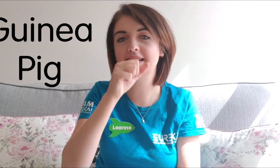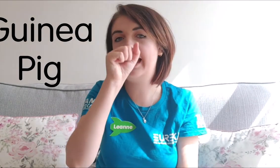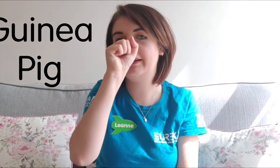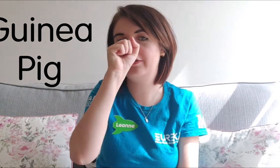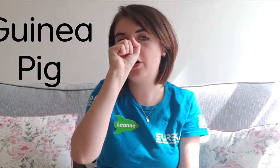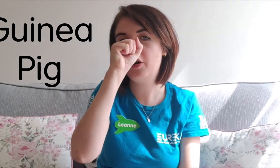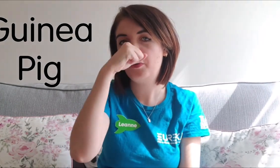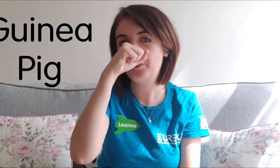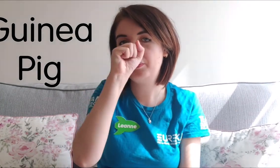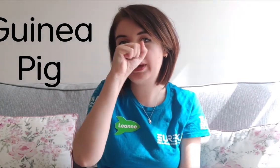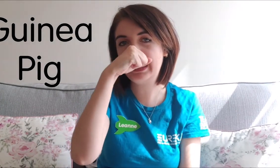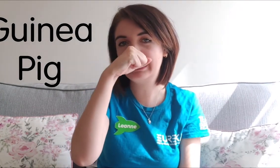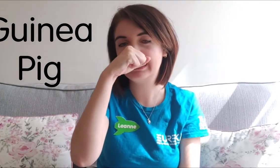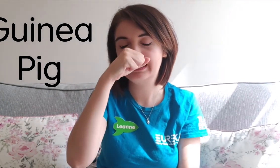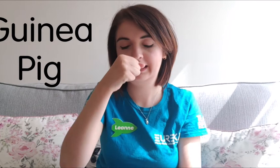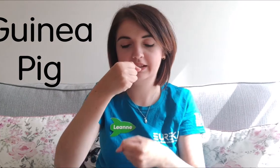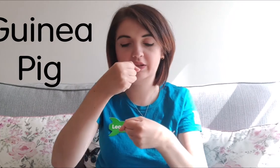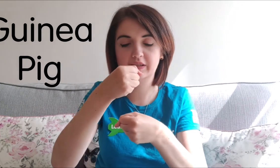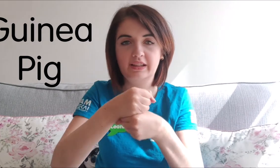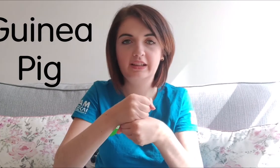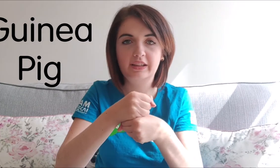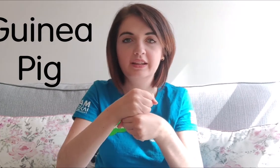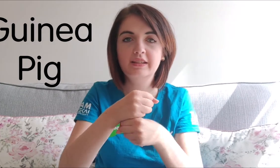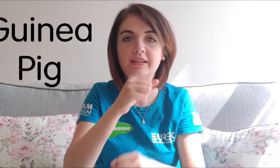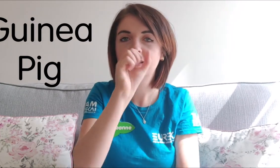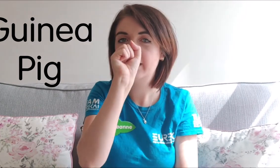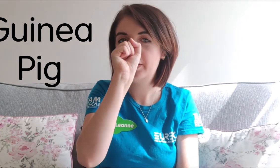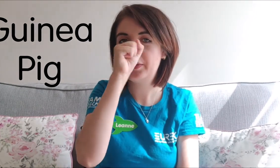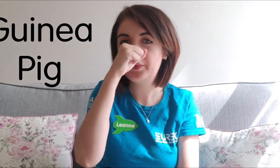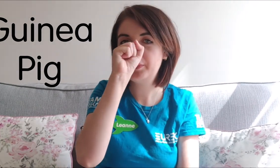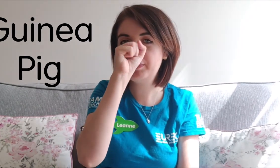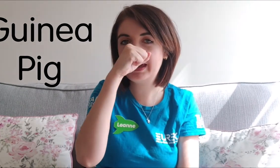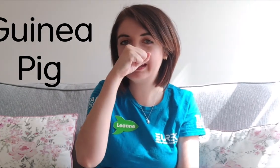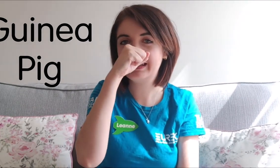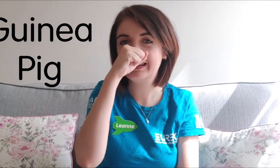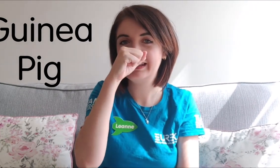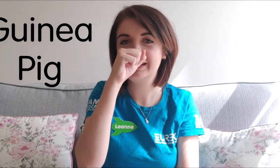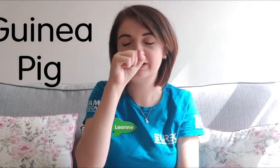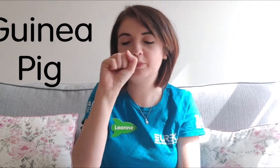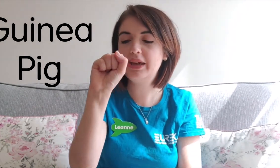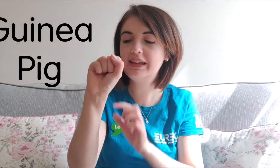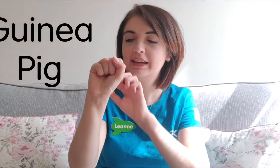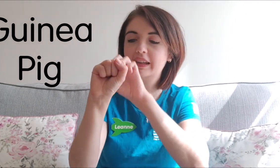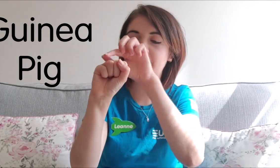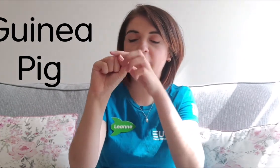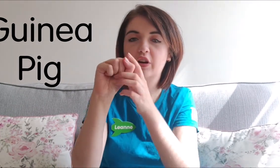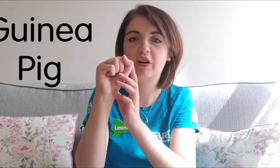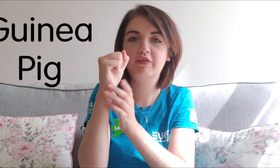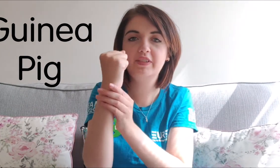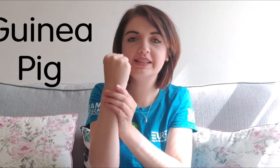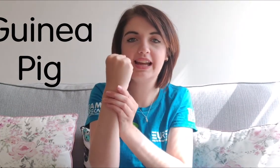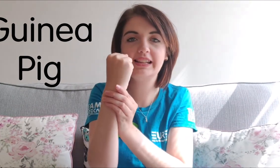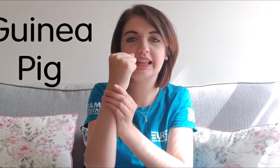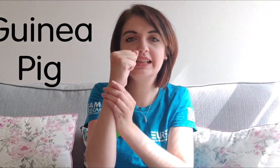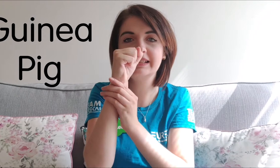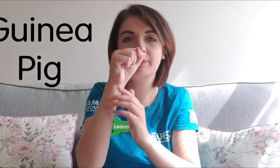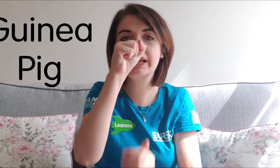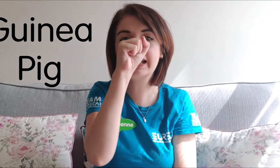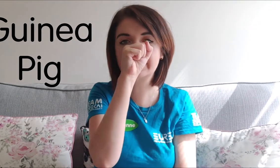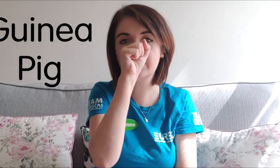sign for pig so it's g pig so pig you've got your fist hand like this and put it next